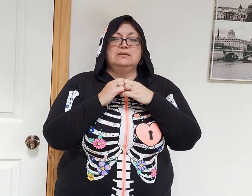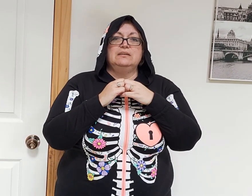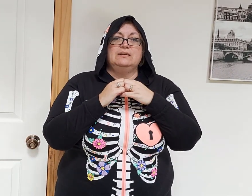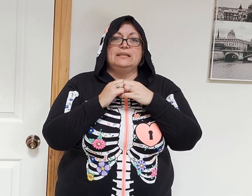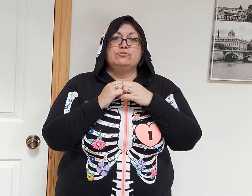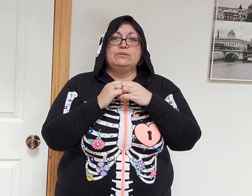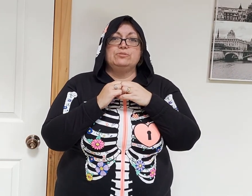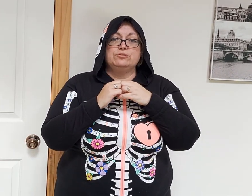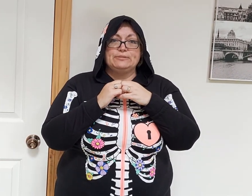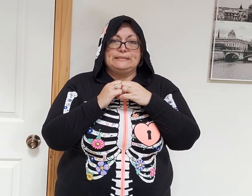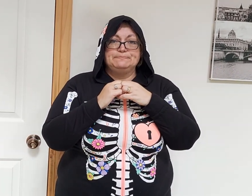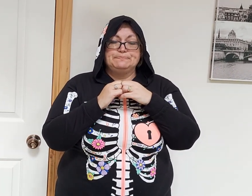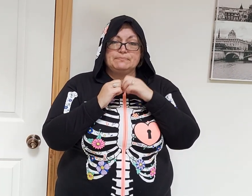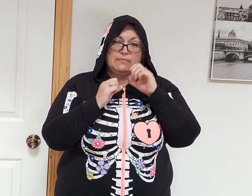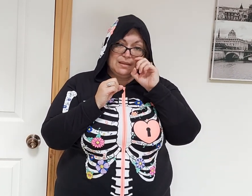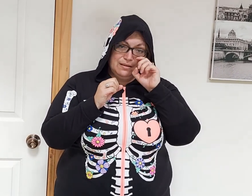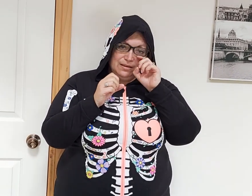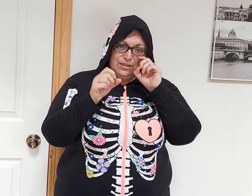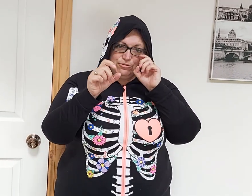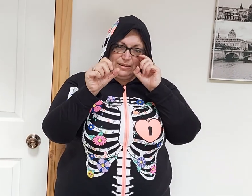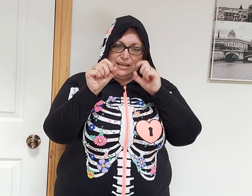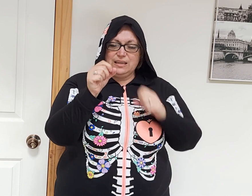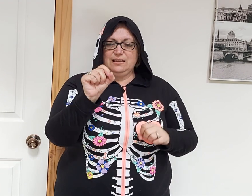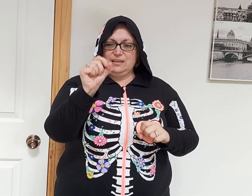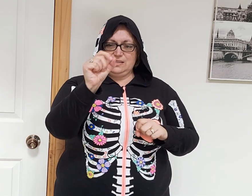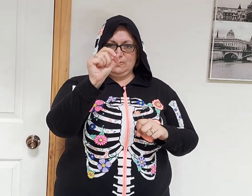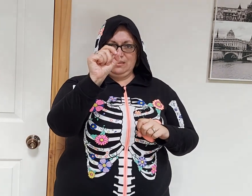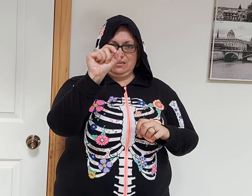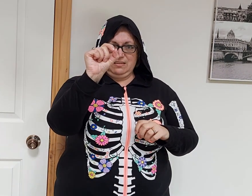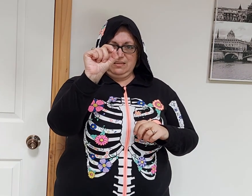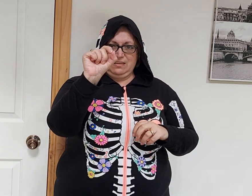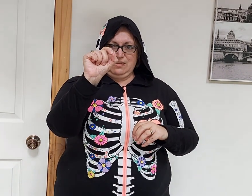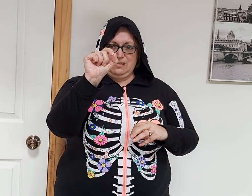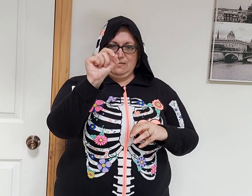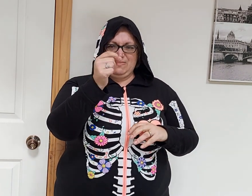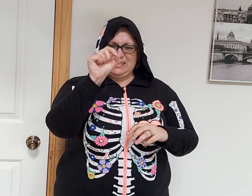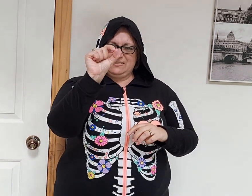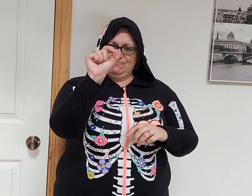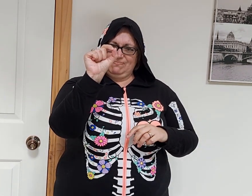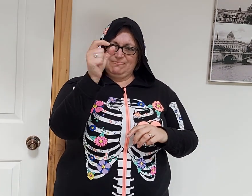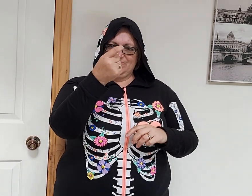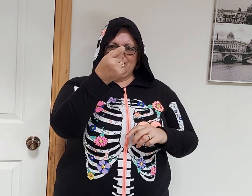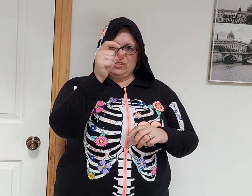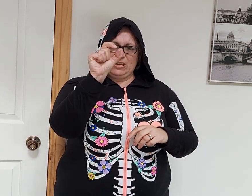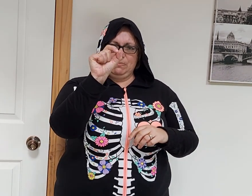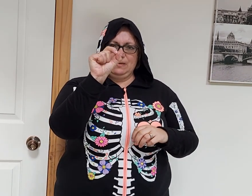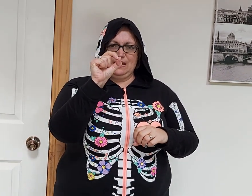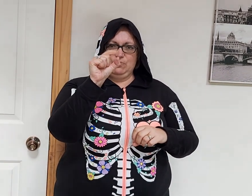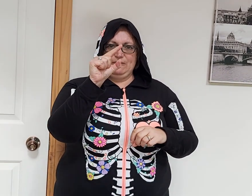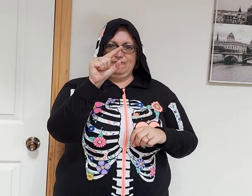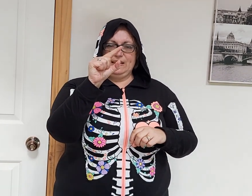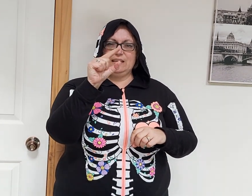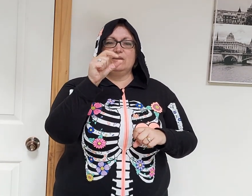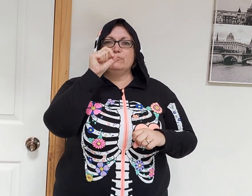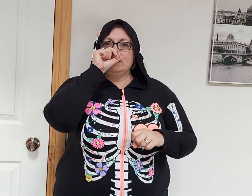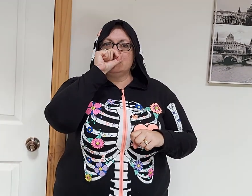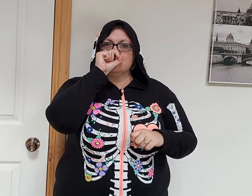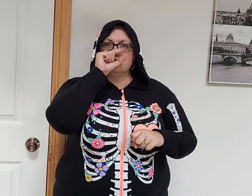Now trick or treat. Trick is with this shape. we flick it over our nose.